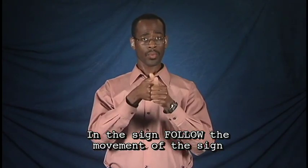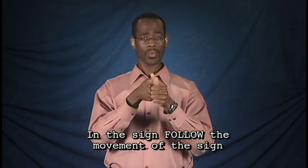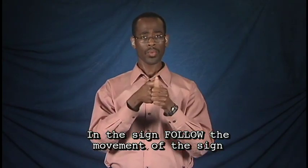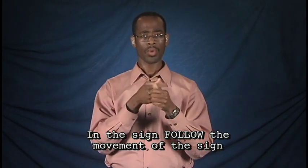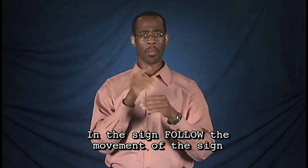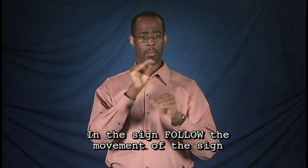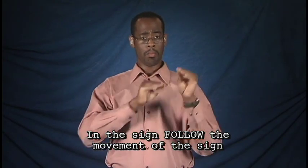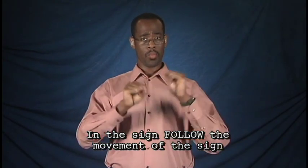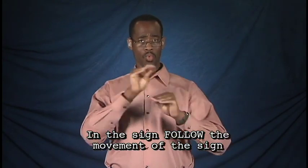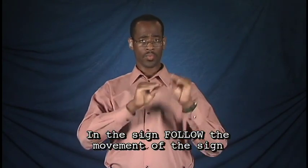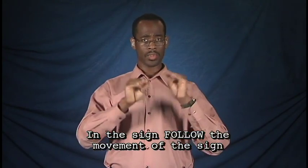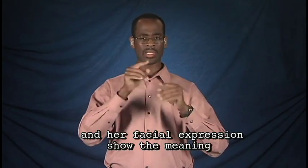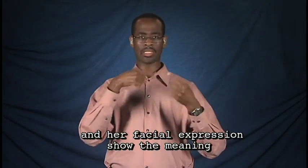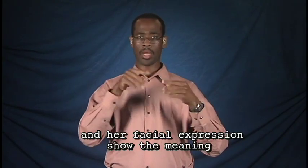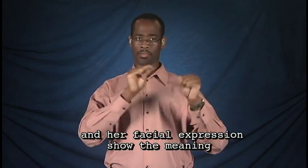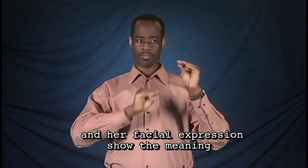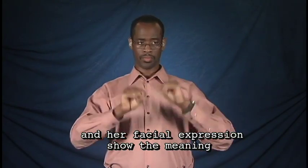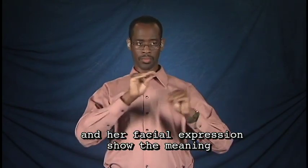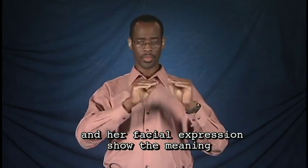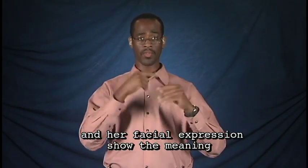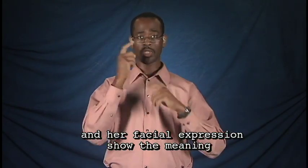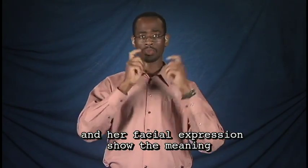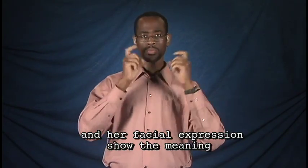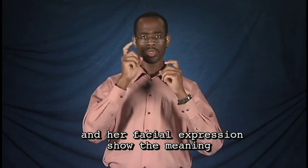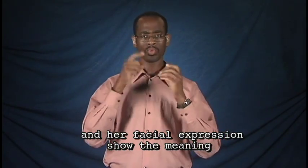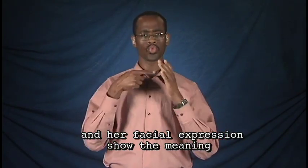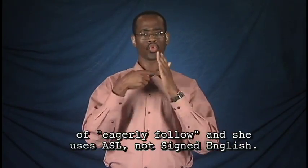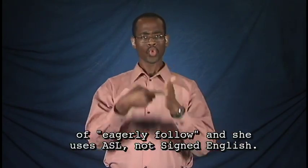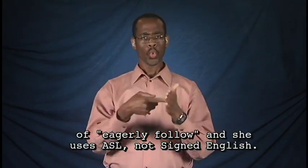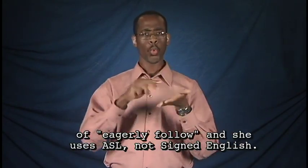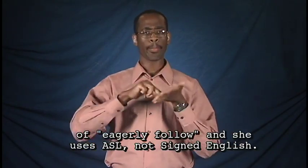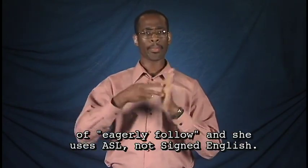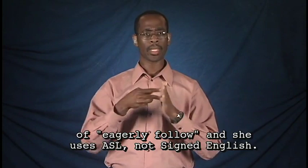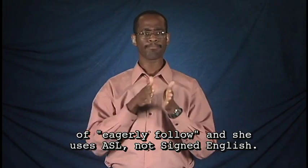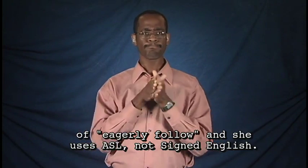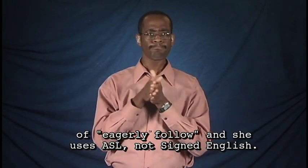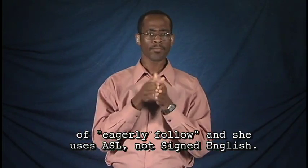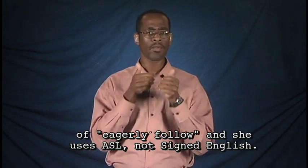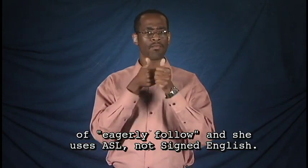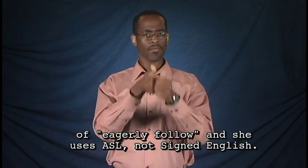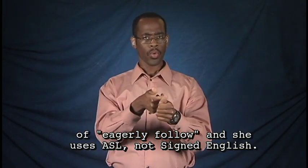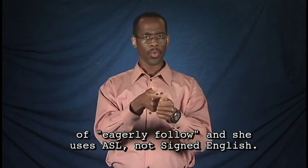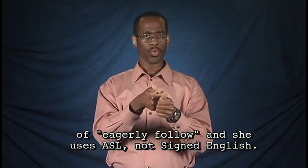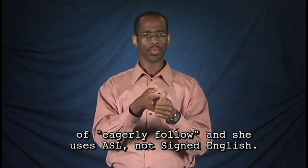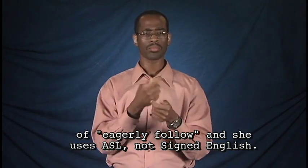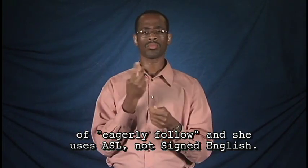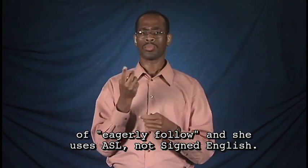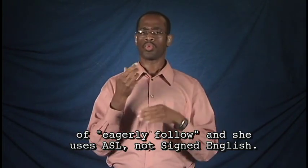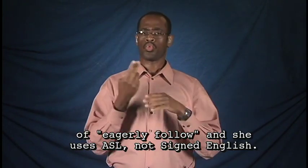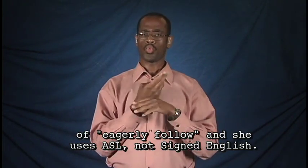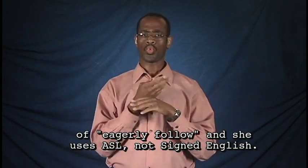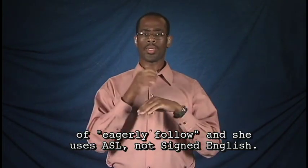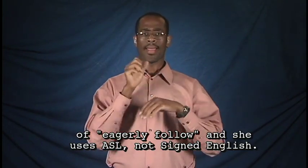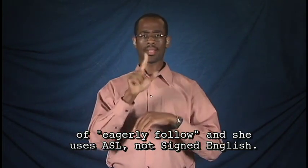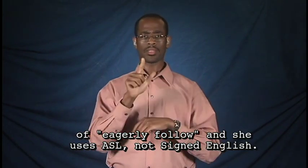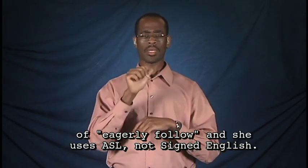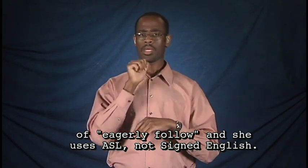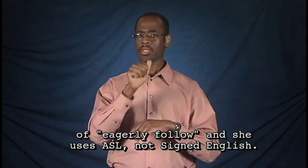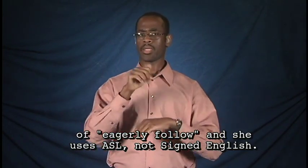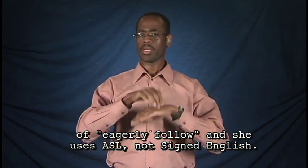follow, the movement of the sign and her facial expression show the meaning of eagerly follow and she uses ASL, not Signed